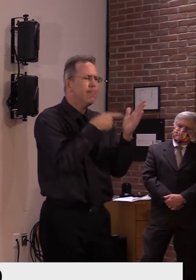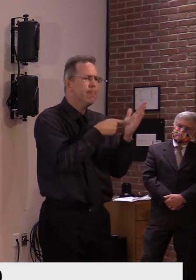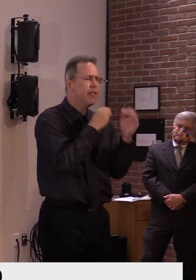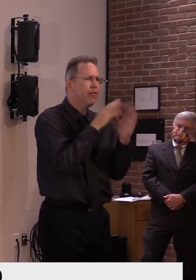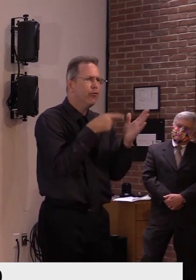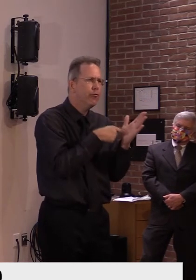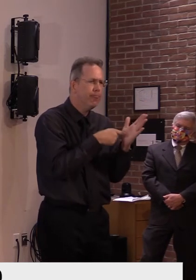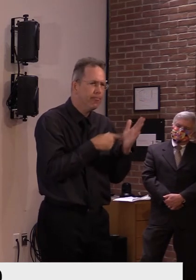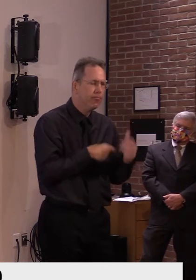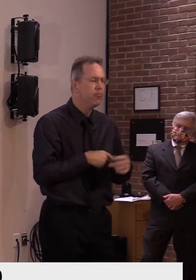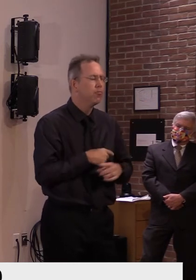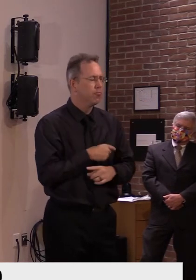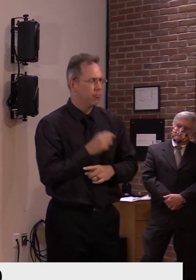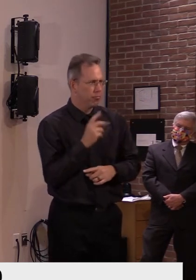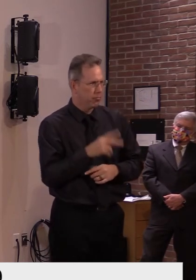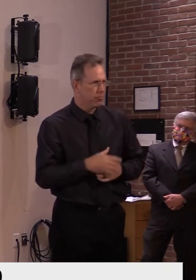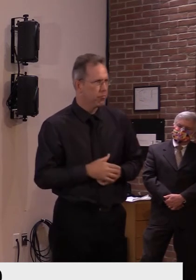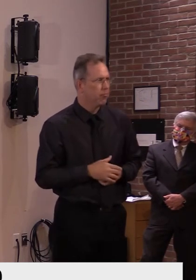Okay. Thank you.